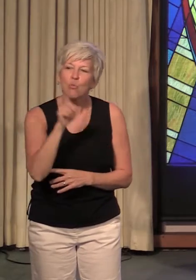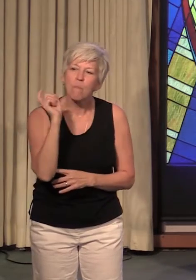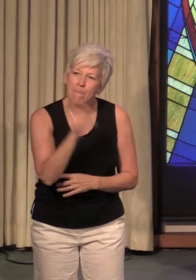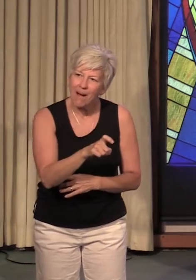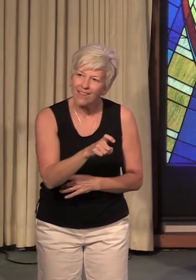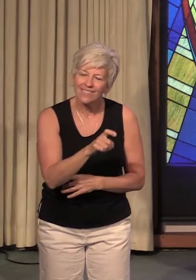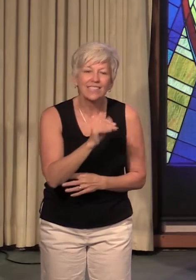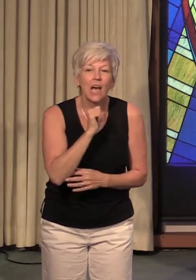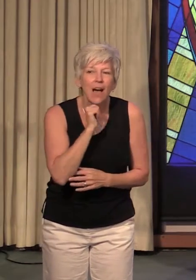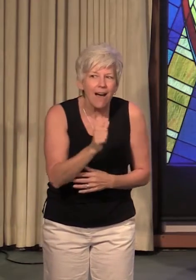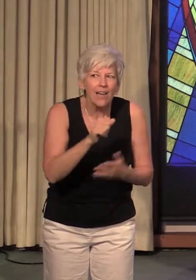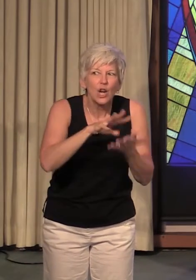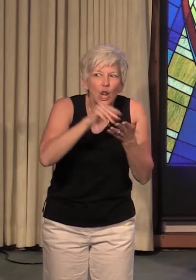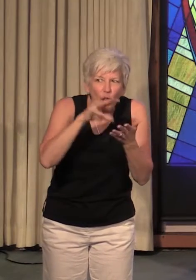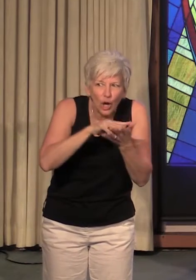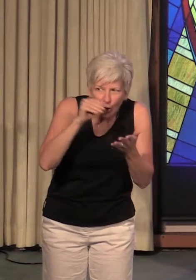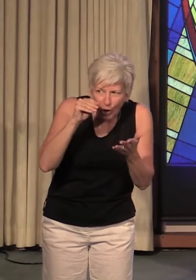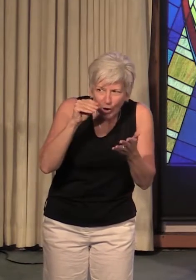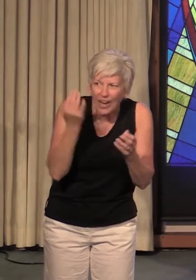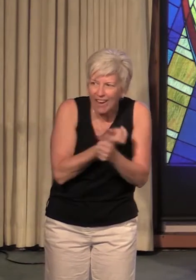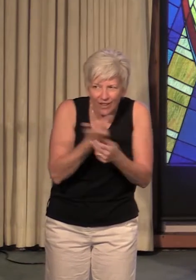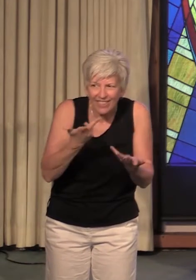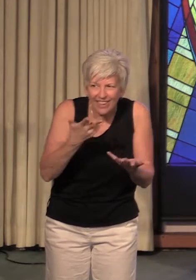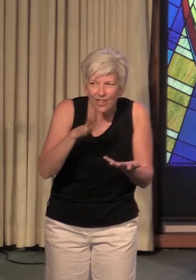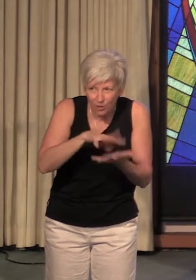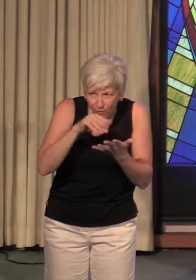we are called to do in the void.